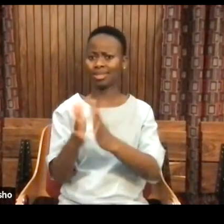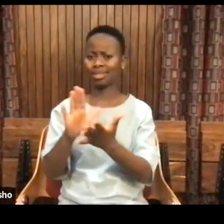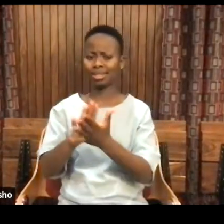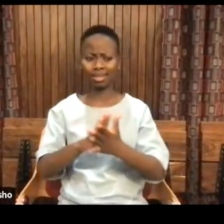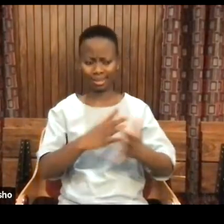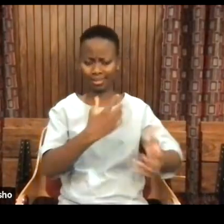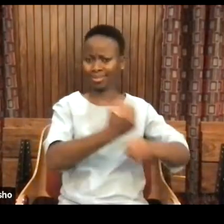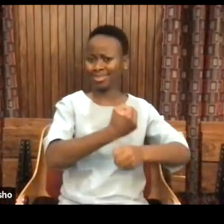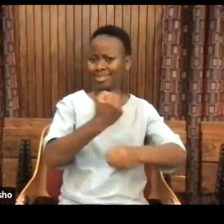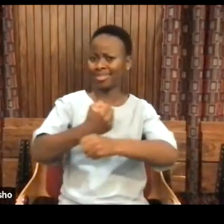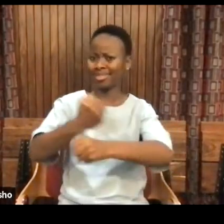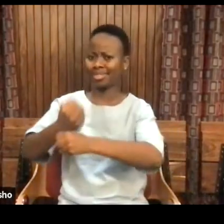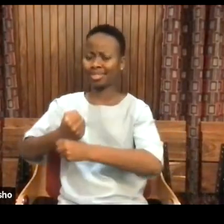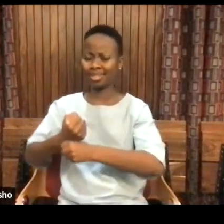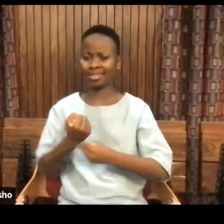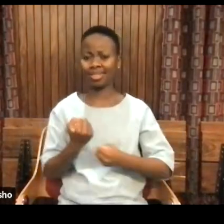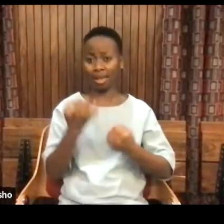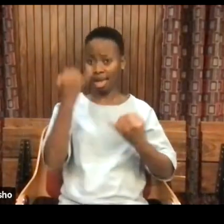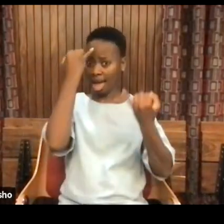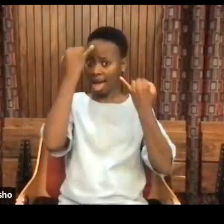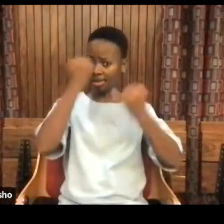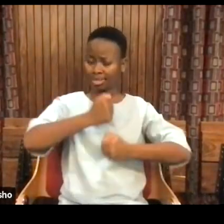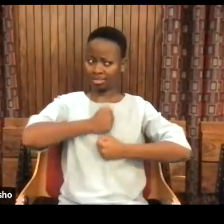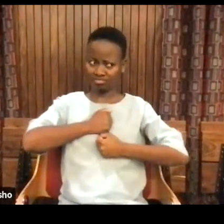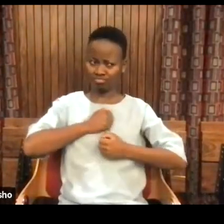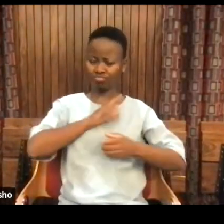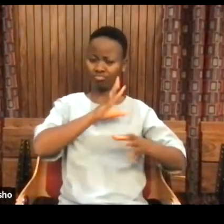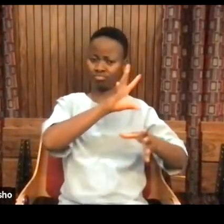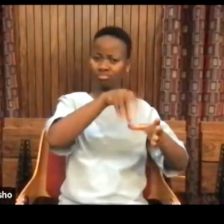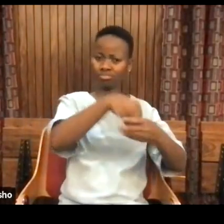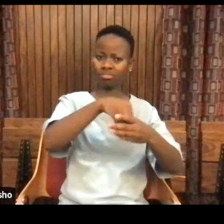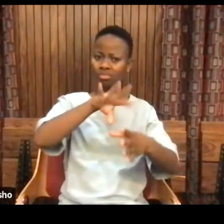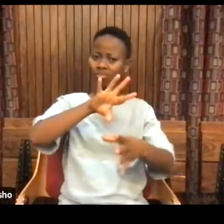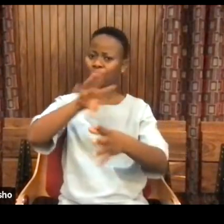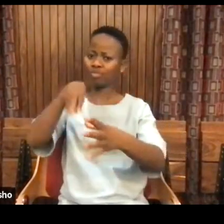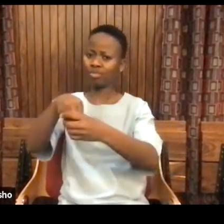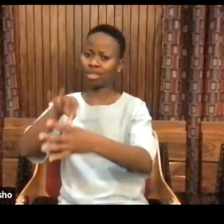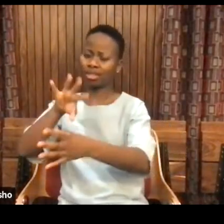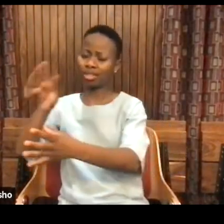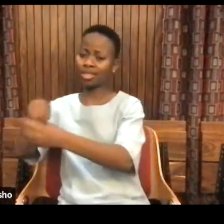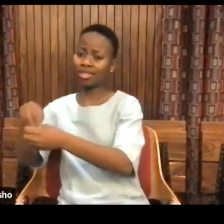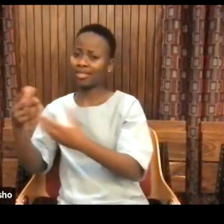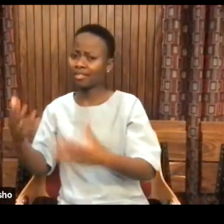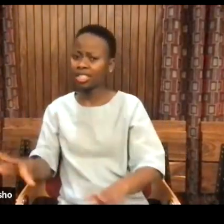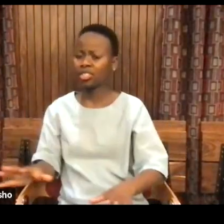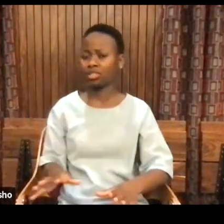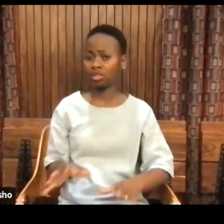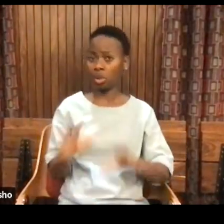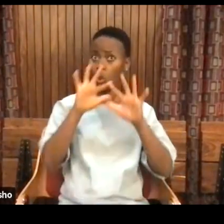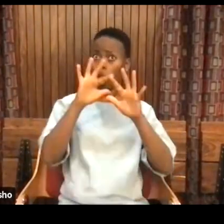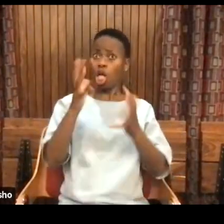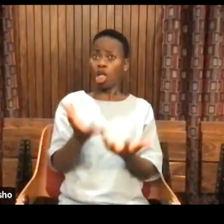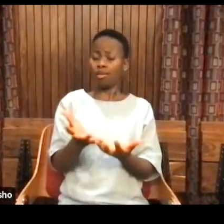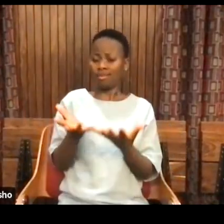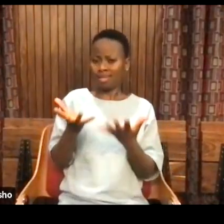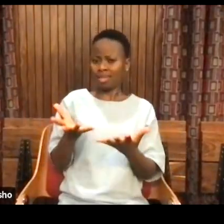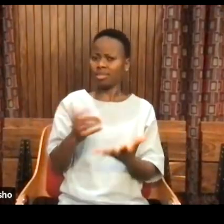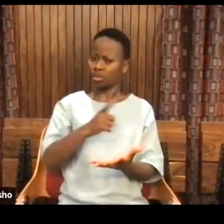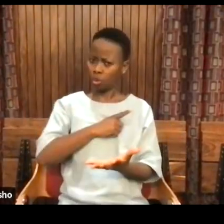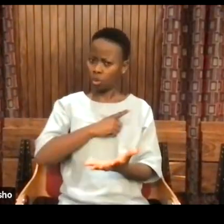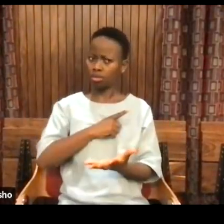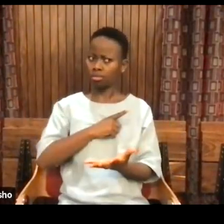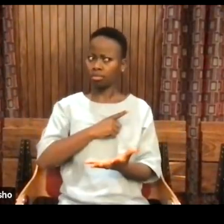it with our ideas. You know, it is what it is because of us, you know,